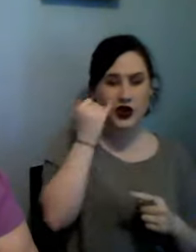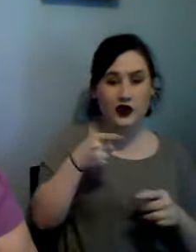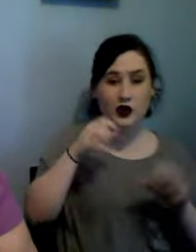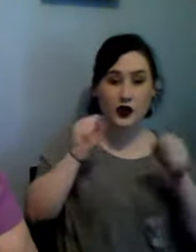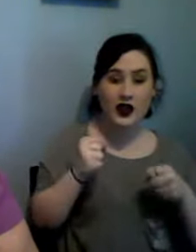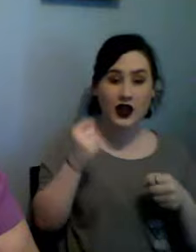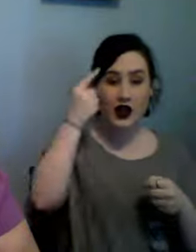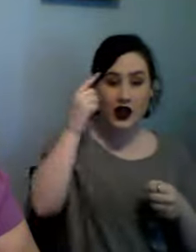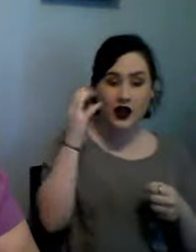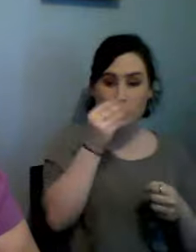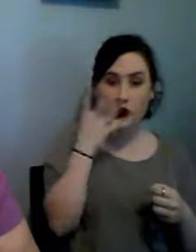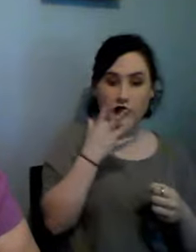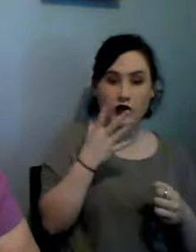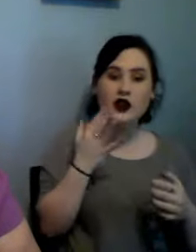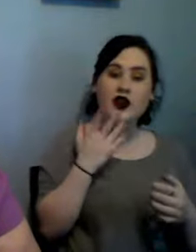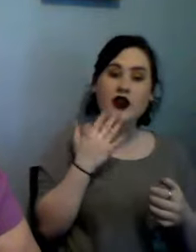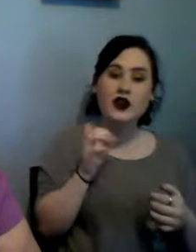greatly appreciate your advice